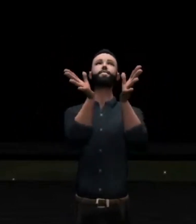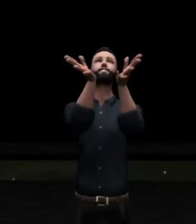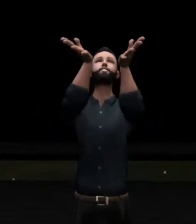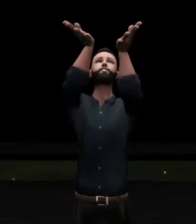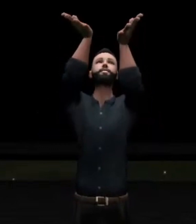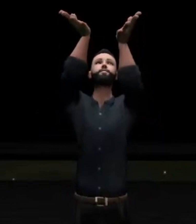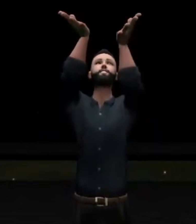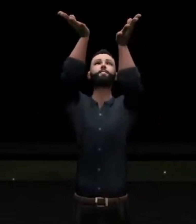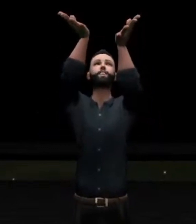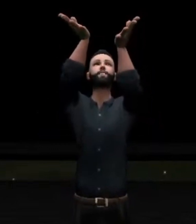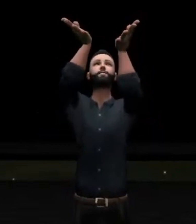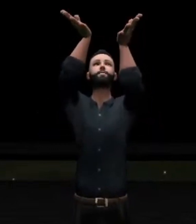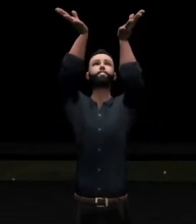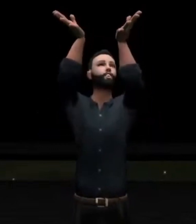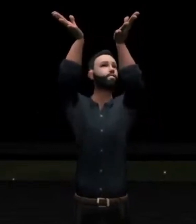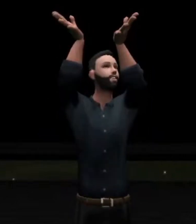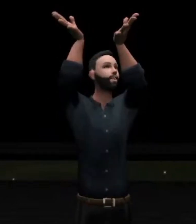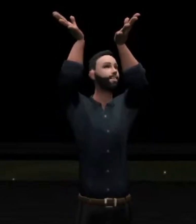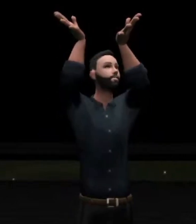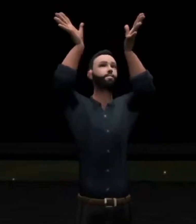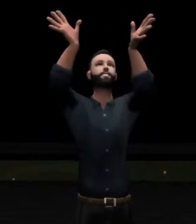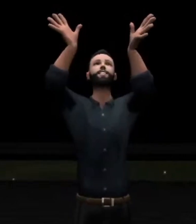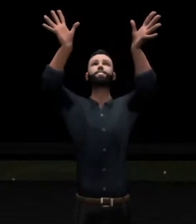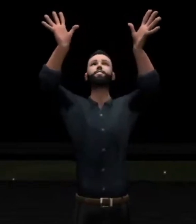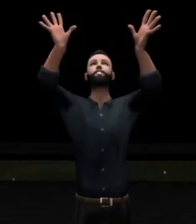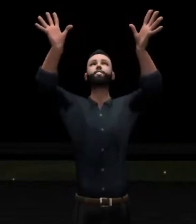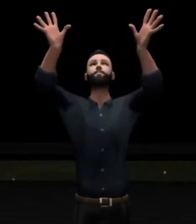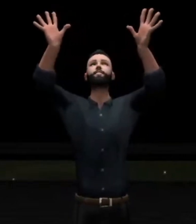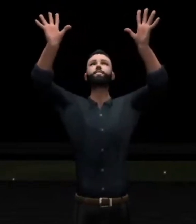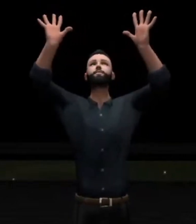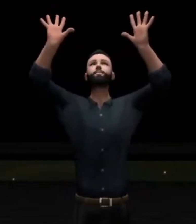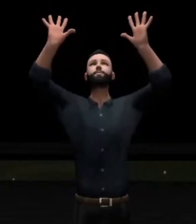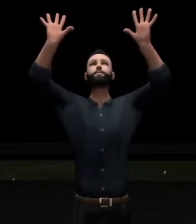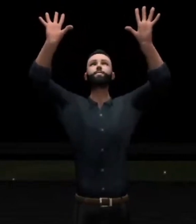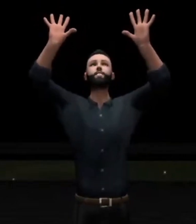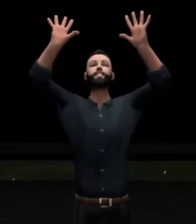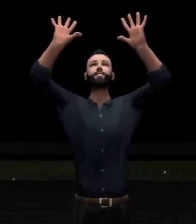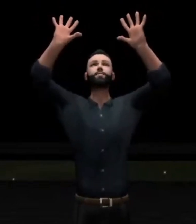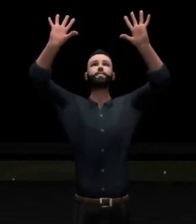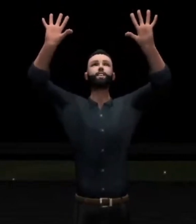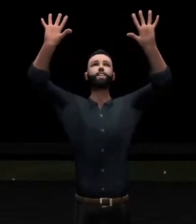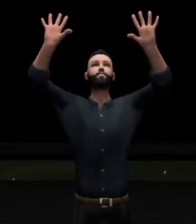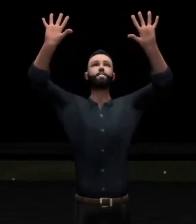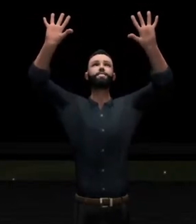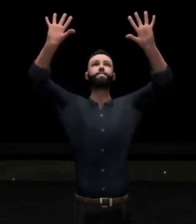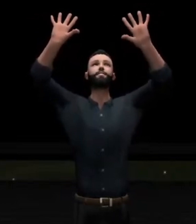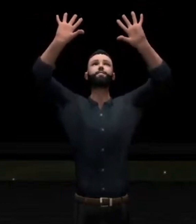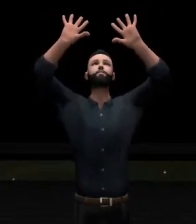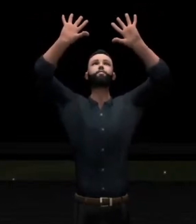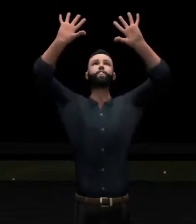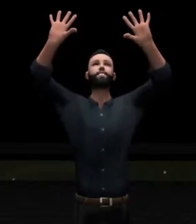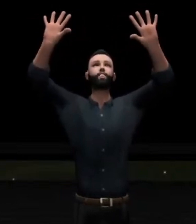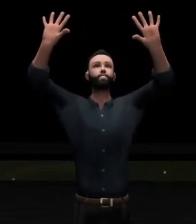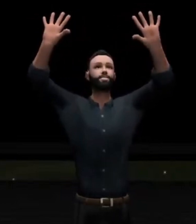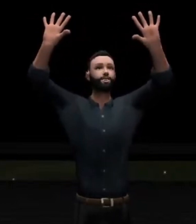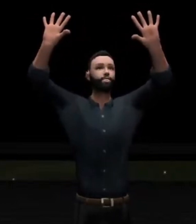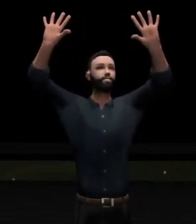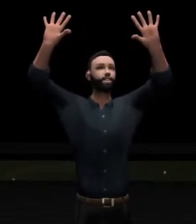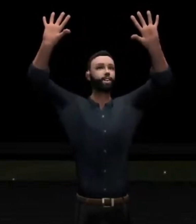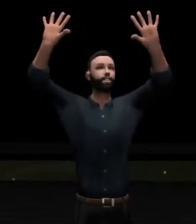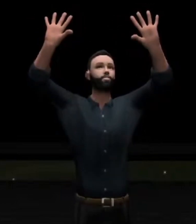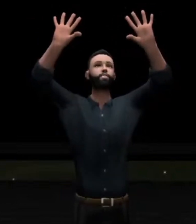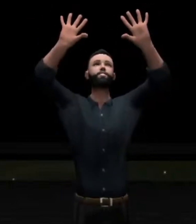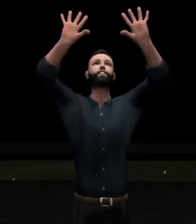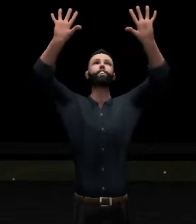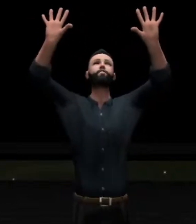response is to lift him up, glorify him as the ultimate great high priest, the one and only Son